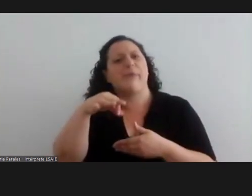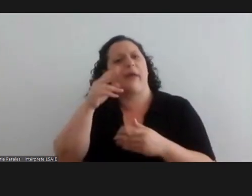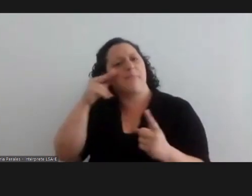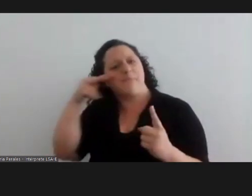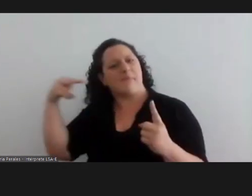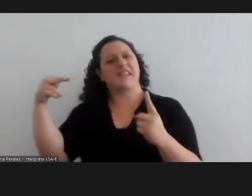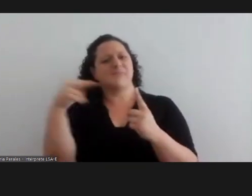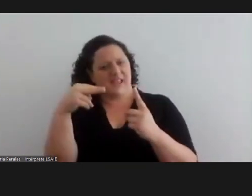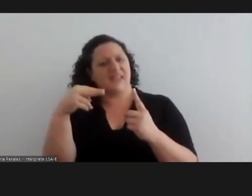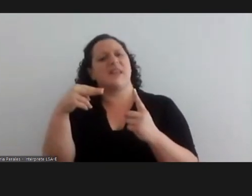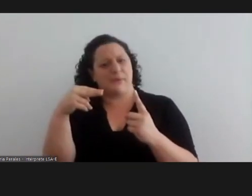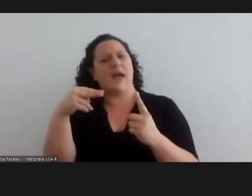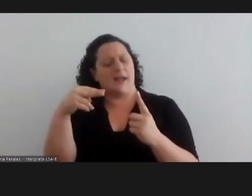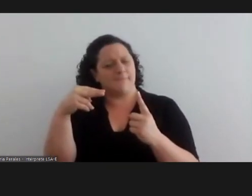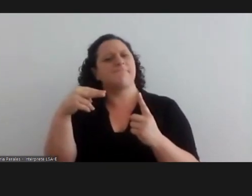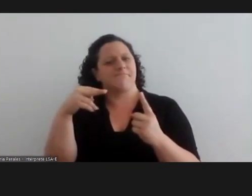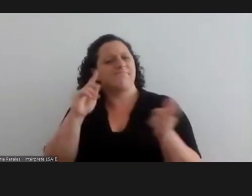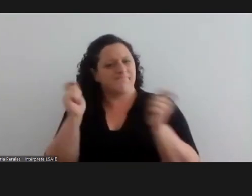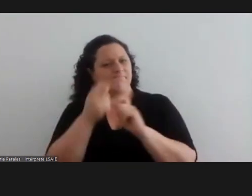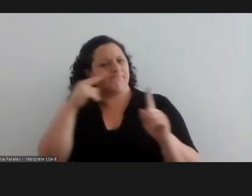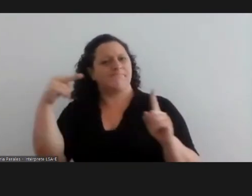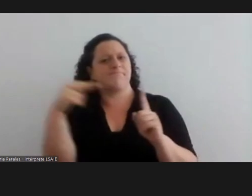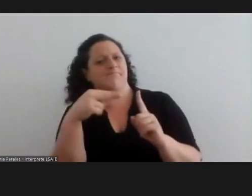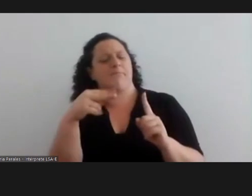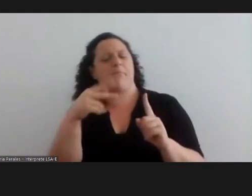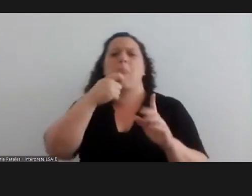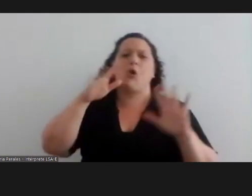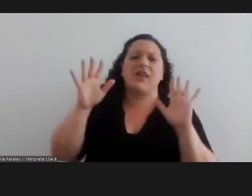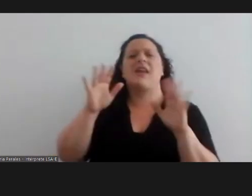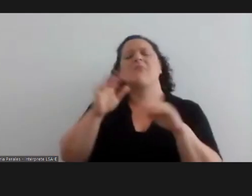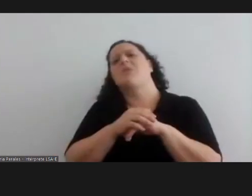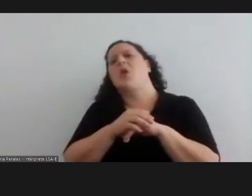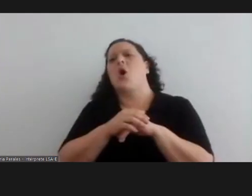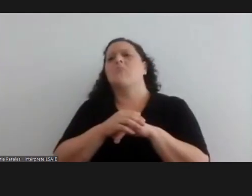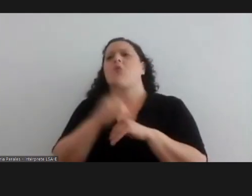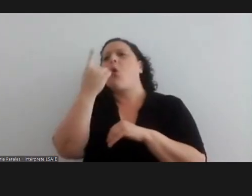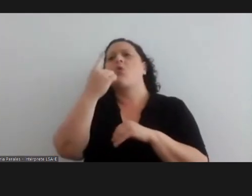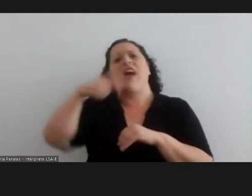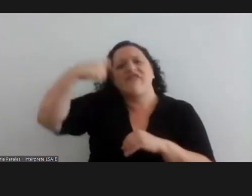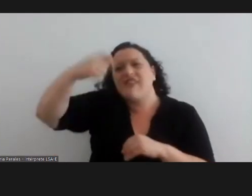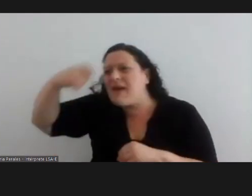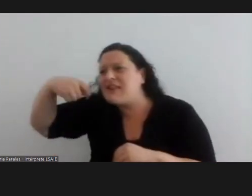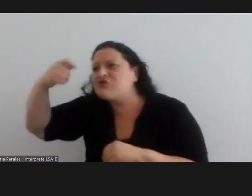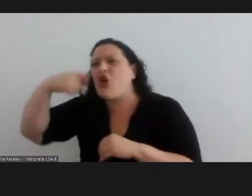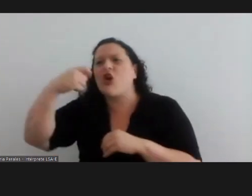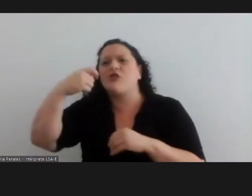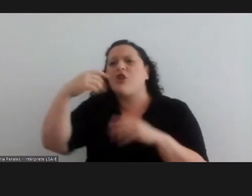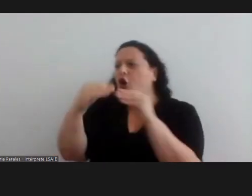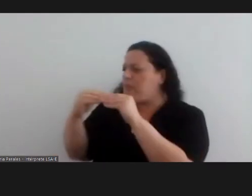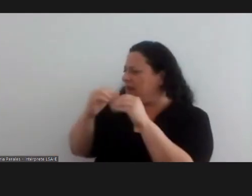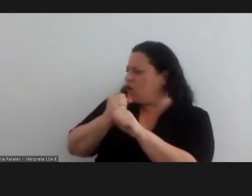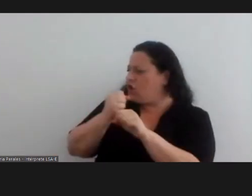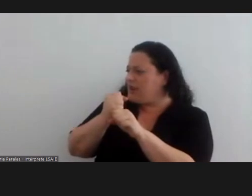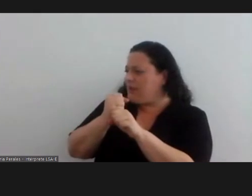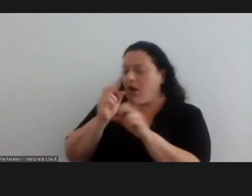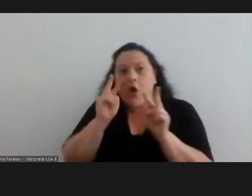they should include this perspective we cannot have a shooting with colleagues saying